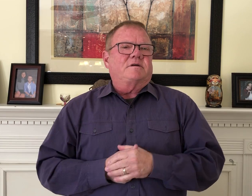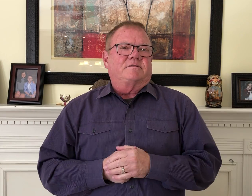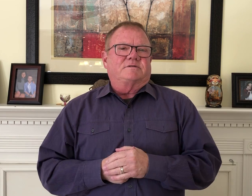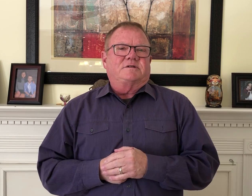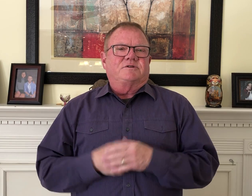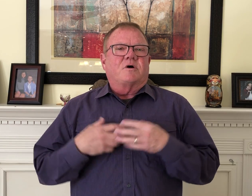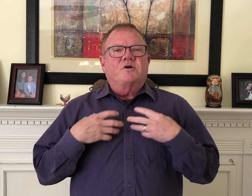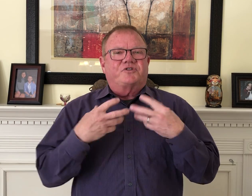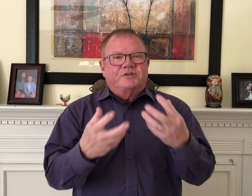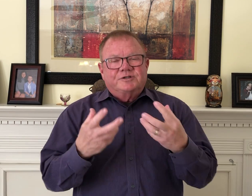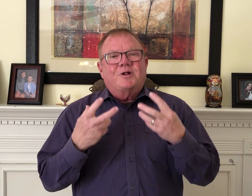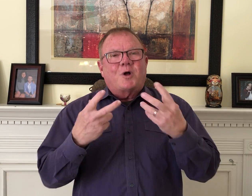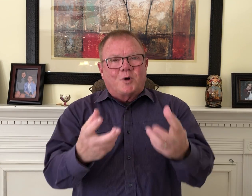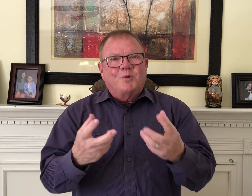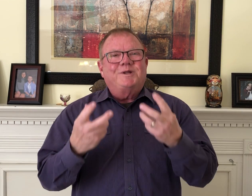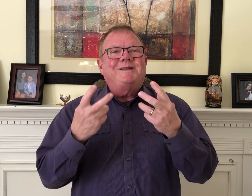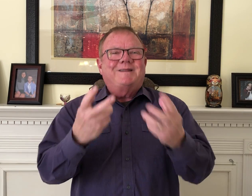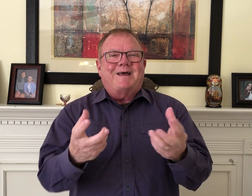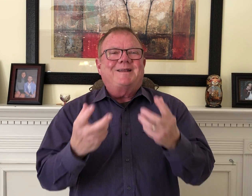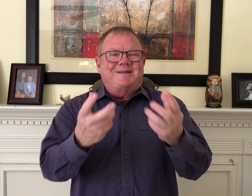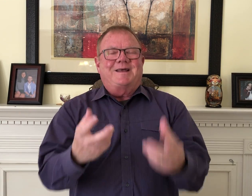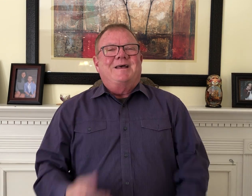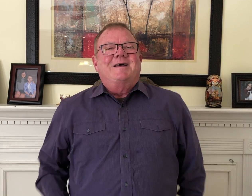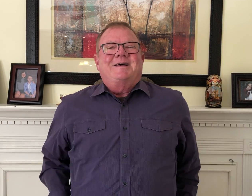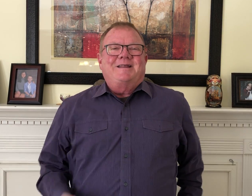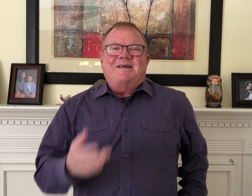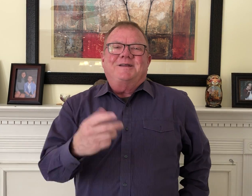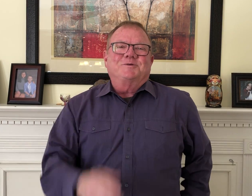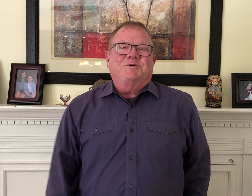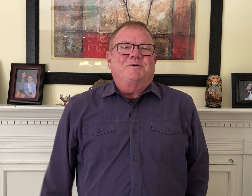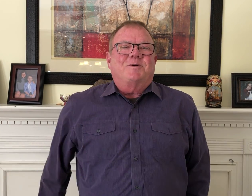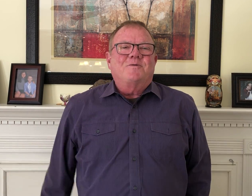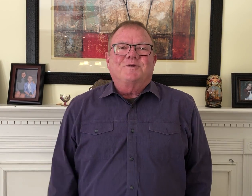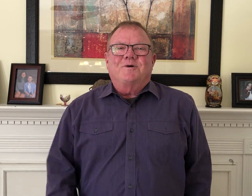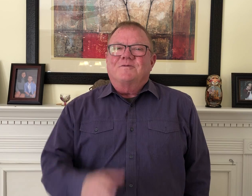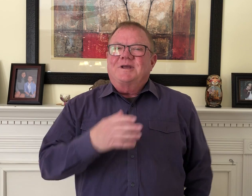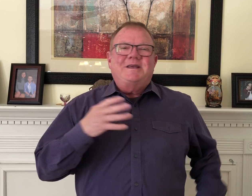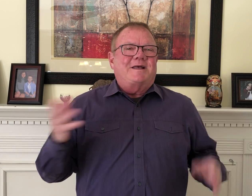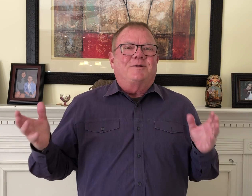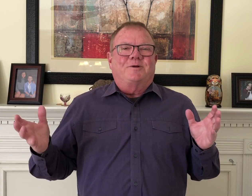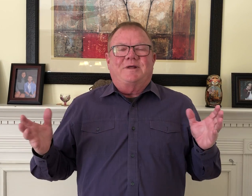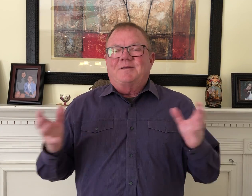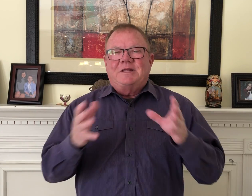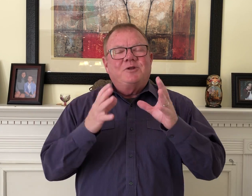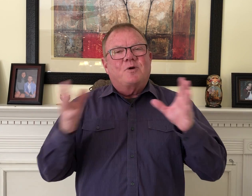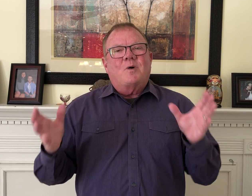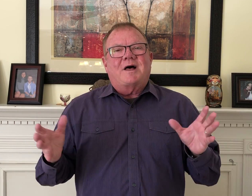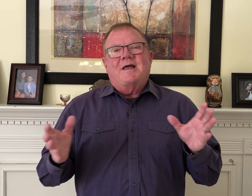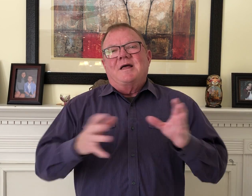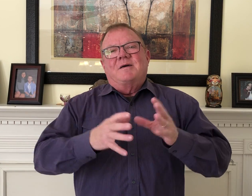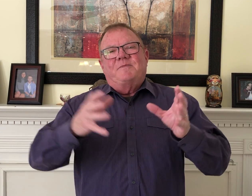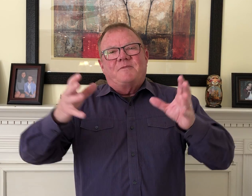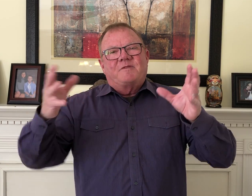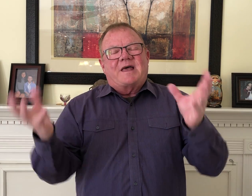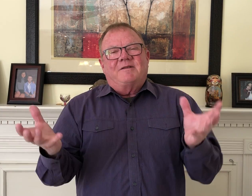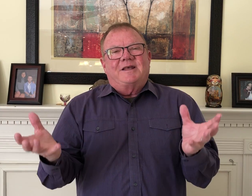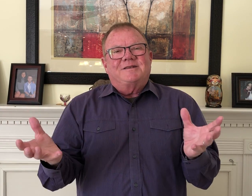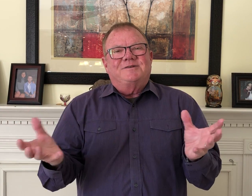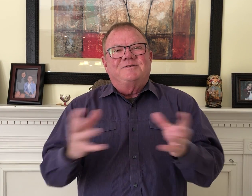others that you're still holding that debt. And Daniel showed over and over he held no debt. And you know why? That led to